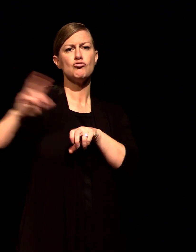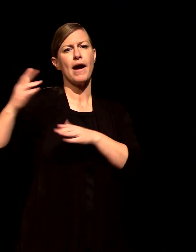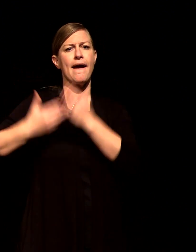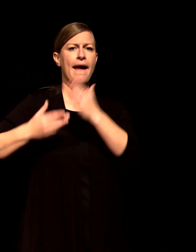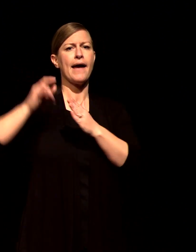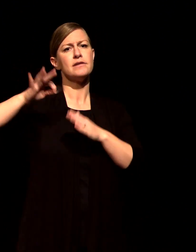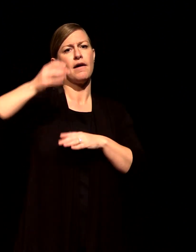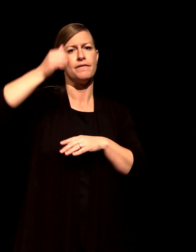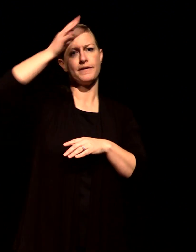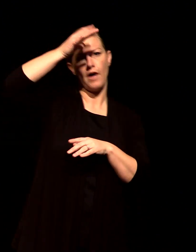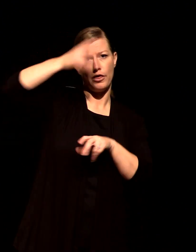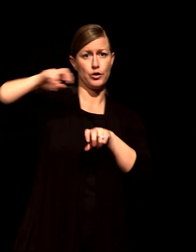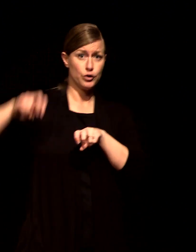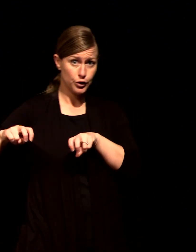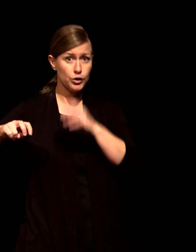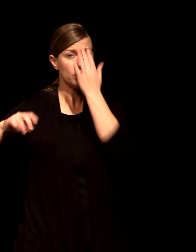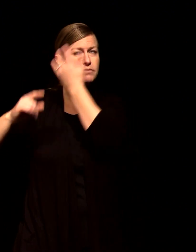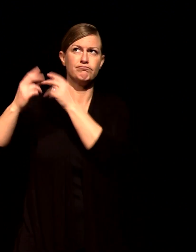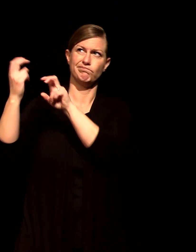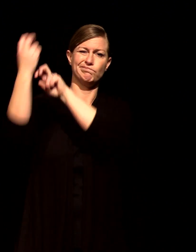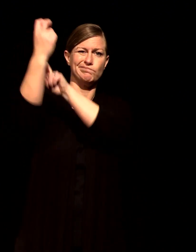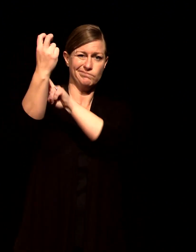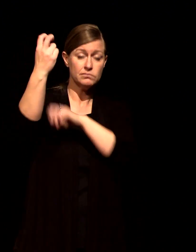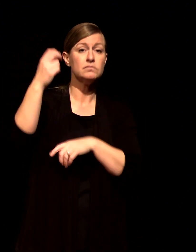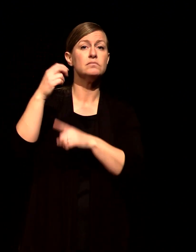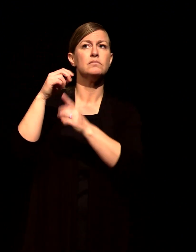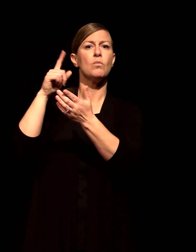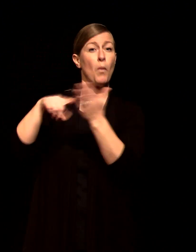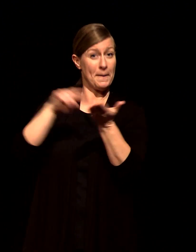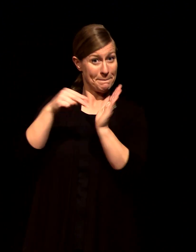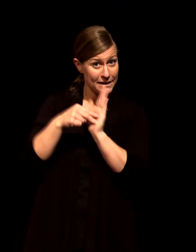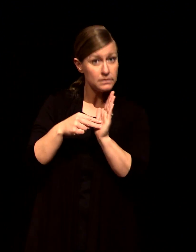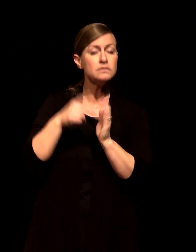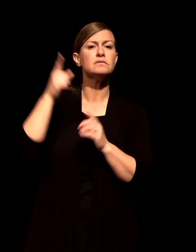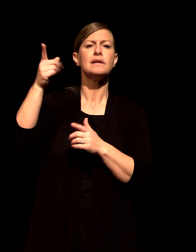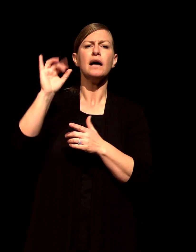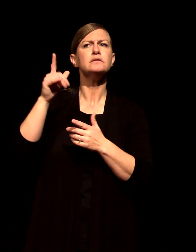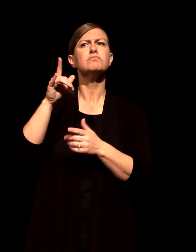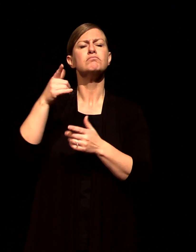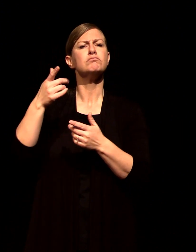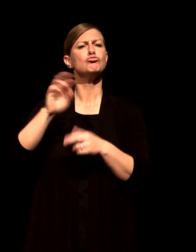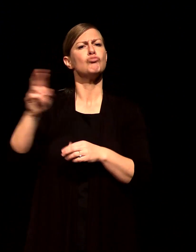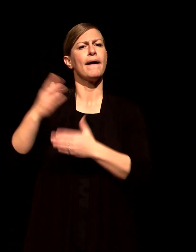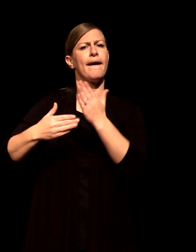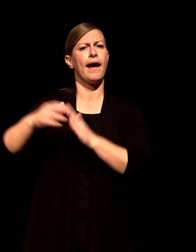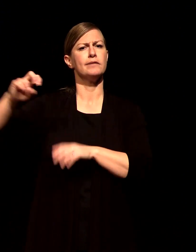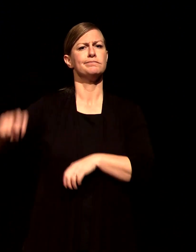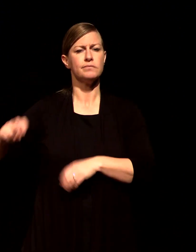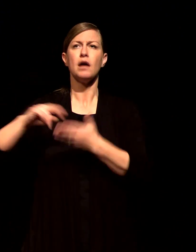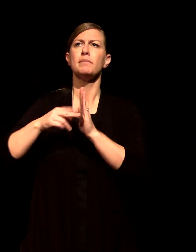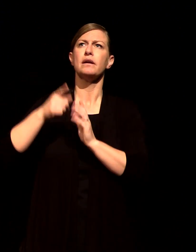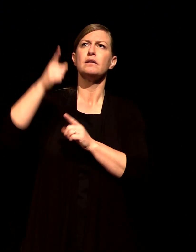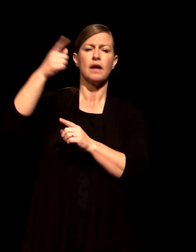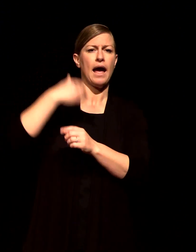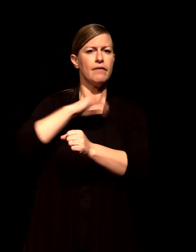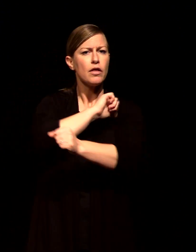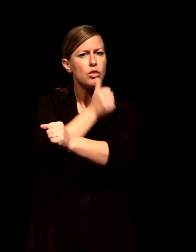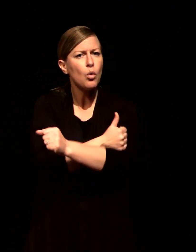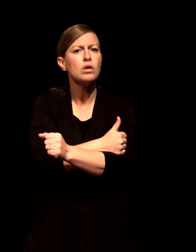means is that Jesus is the bridge between us and the father he's the mediator so that we can get back